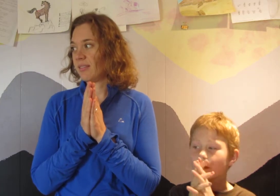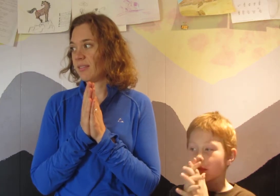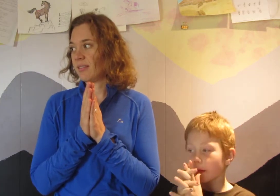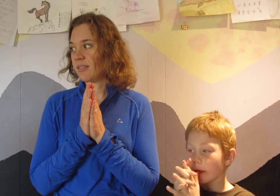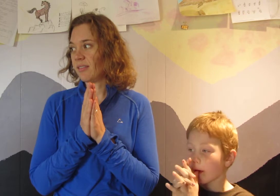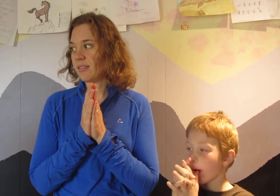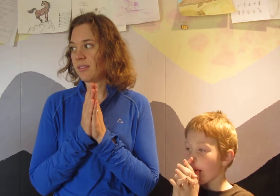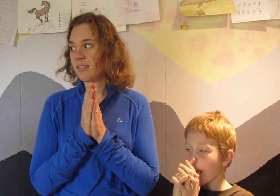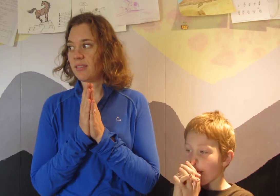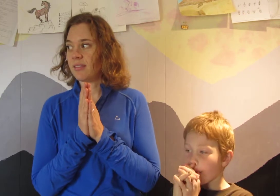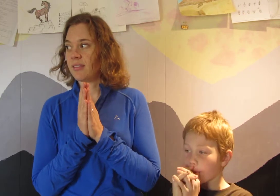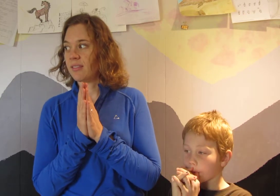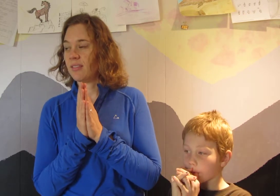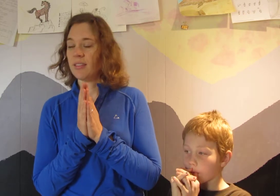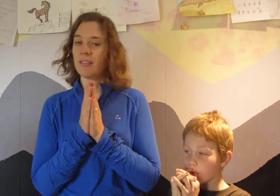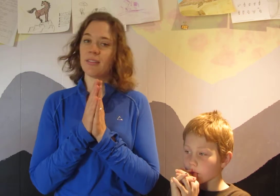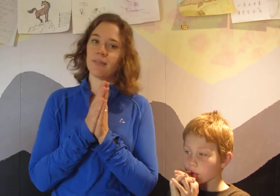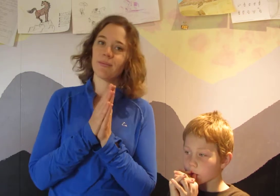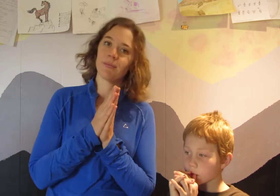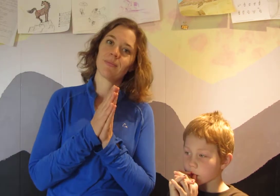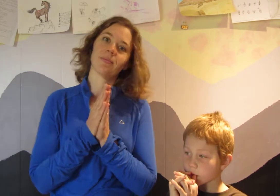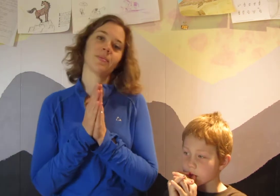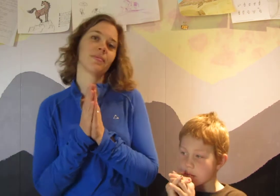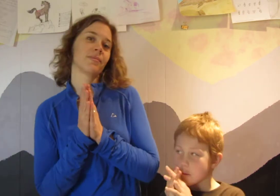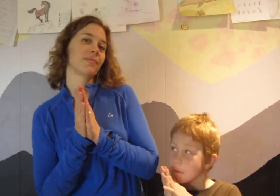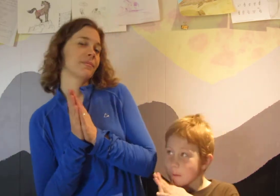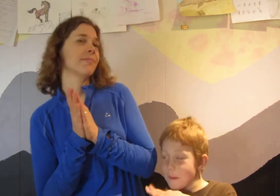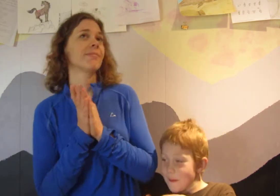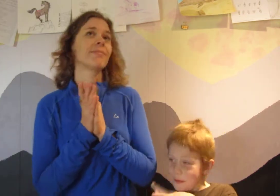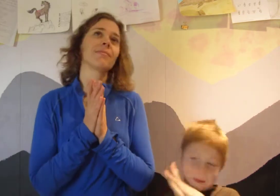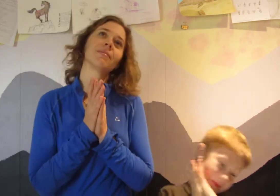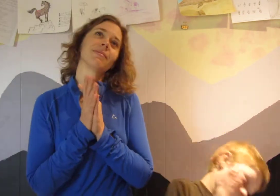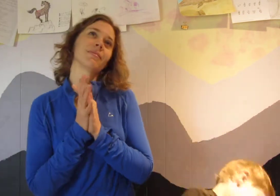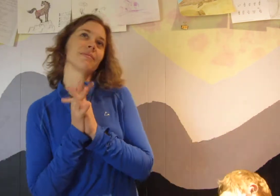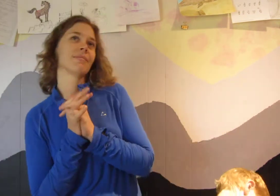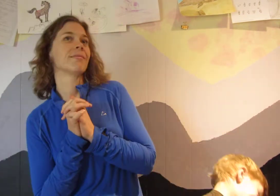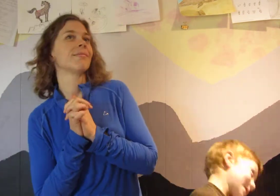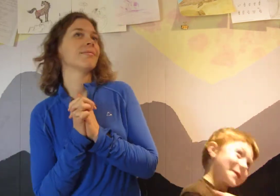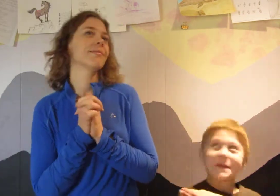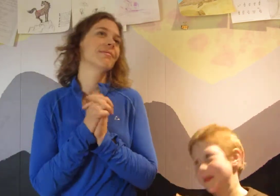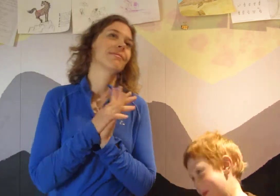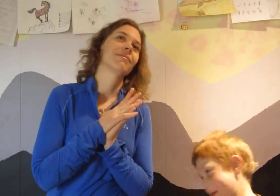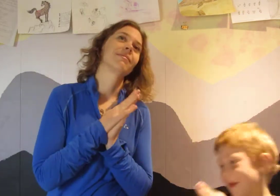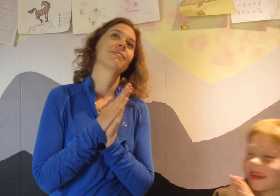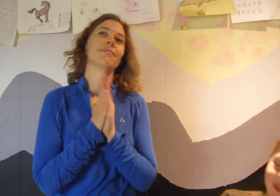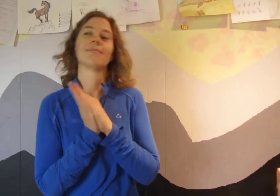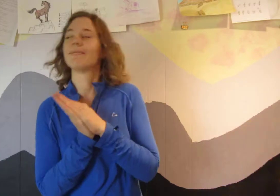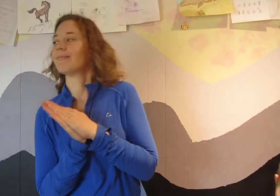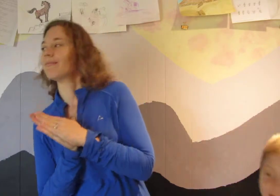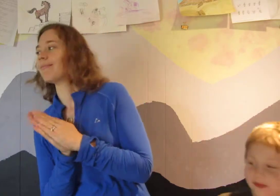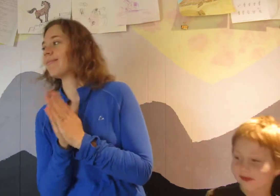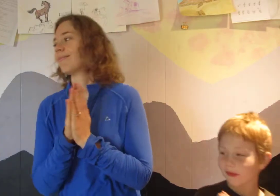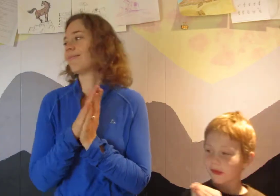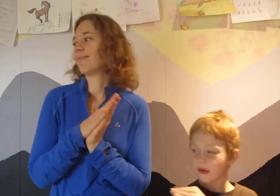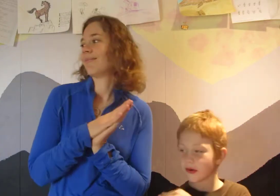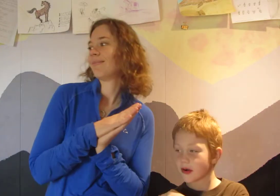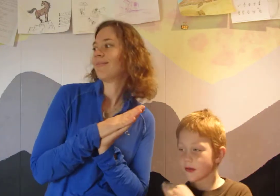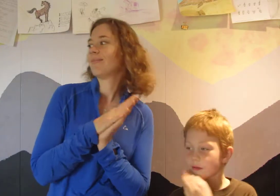What are some types of seed plants? Some types of